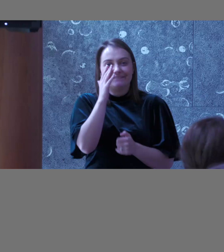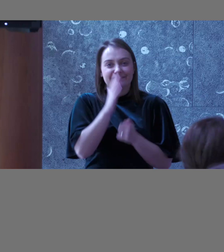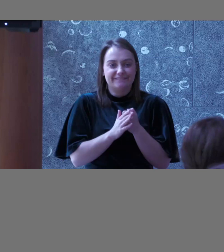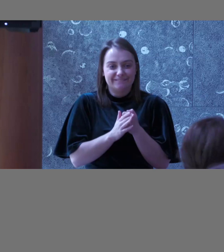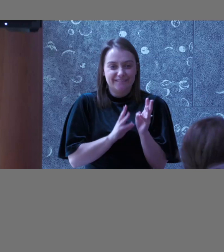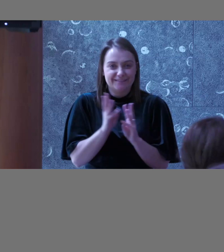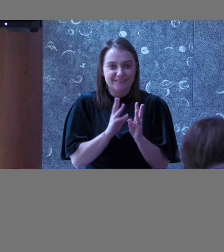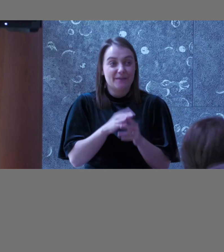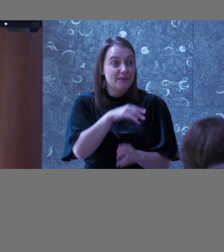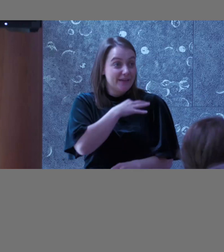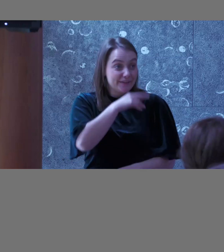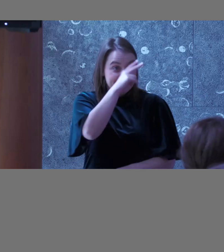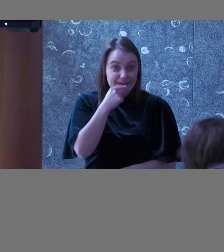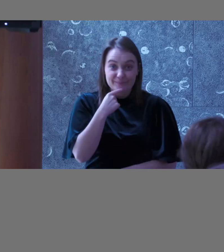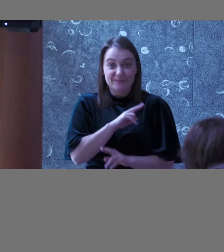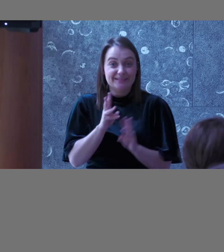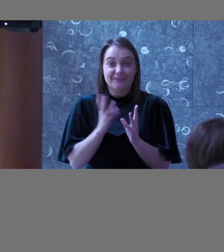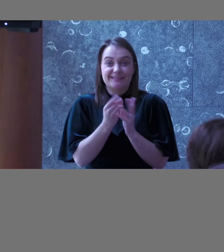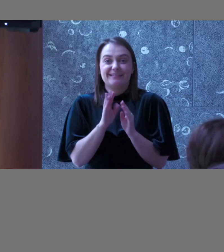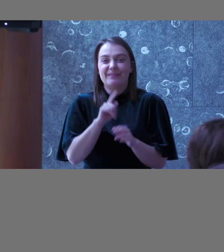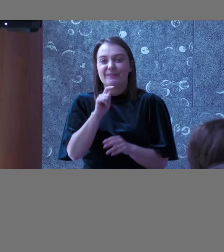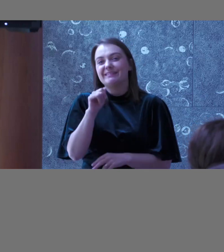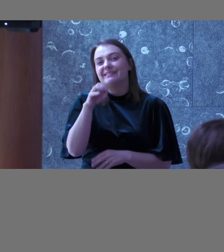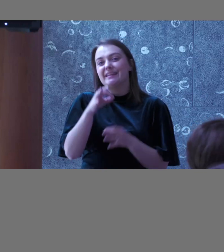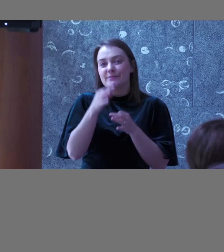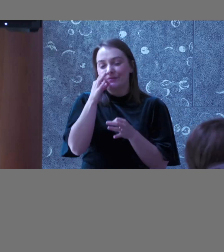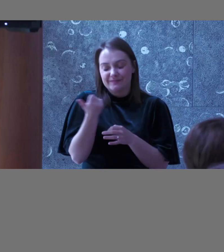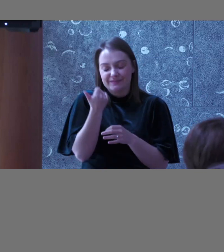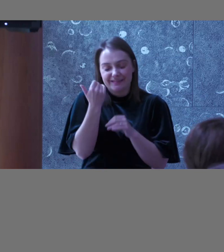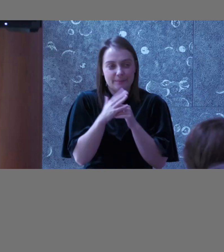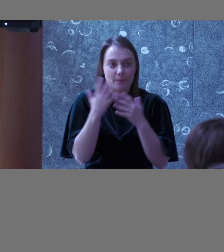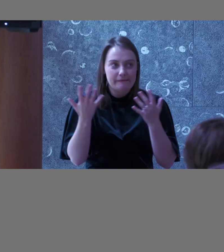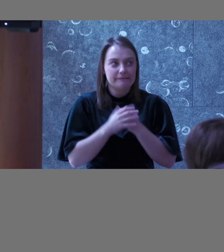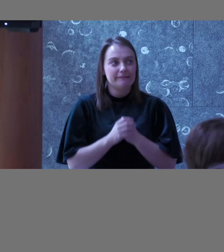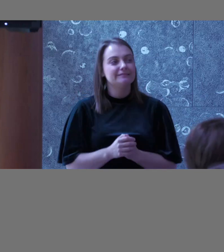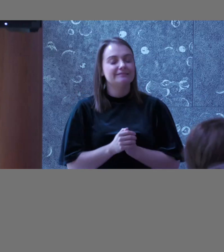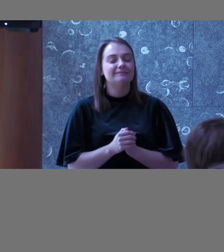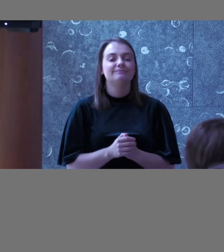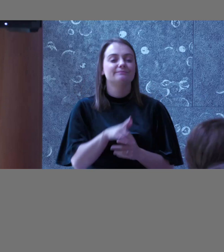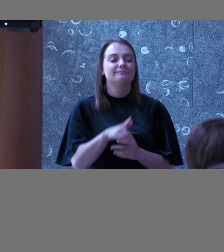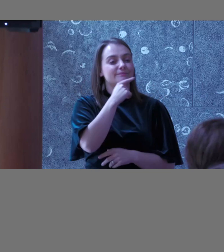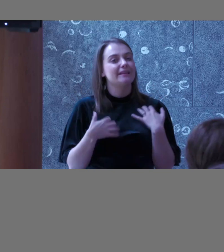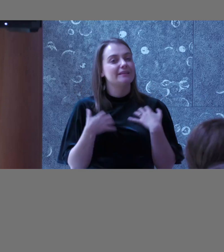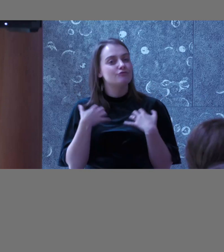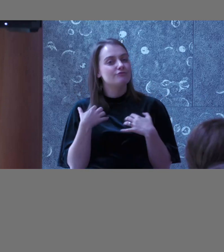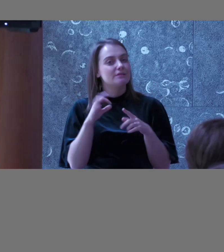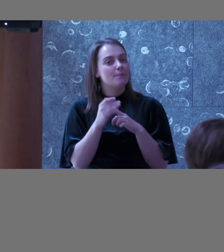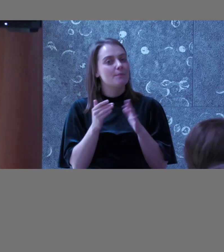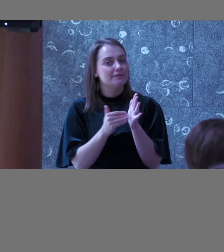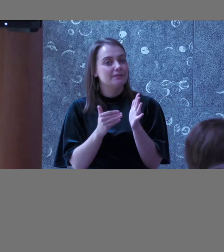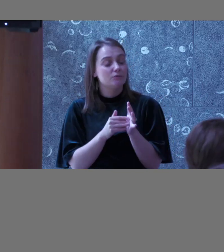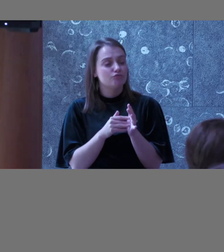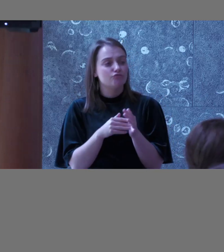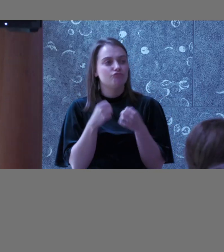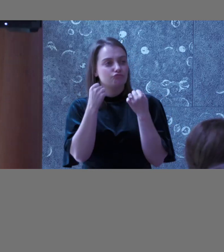That's a good example, though. yeah, I think that's a really interesting point, because, like I said, we went on a real